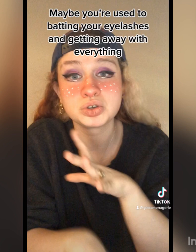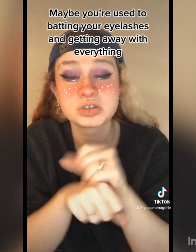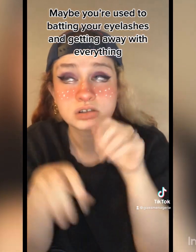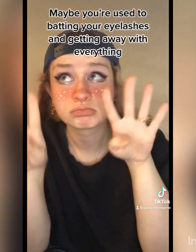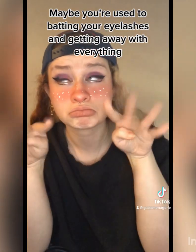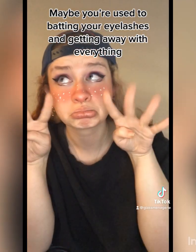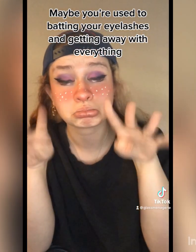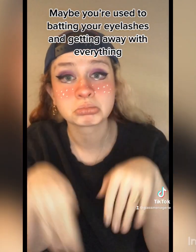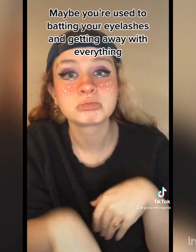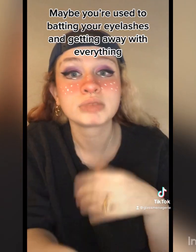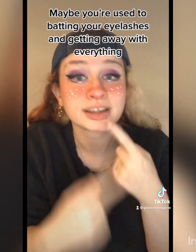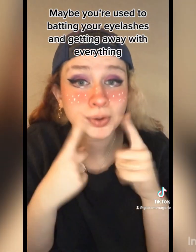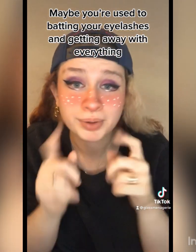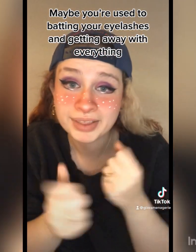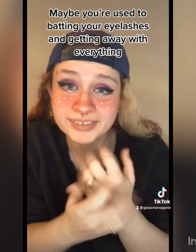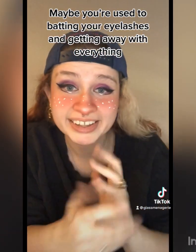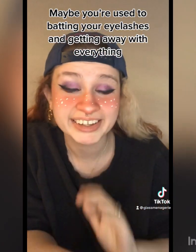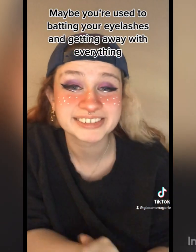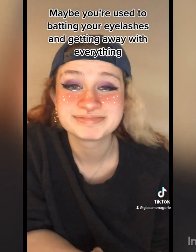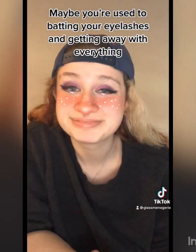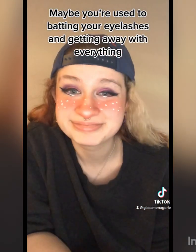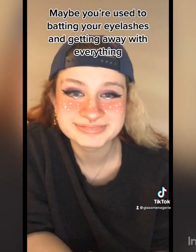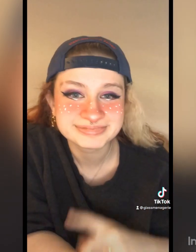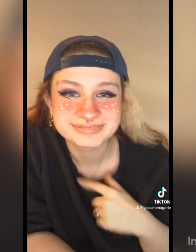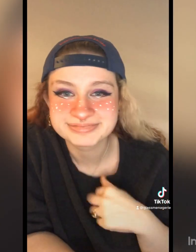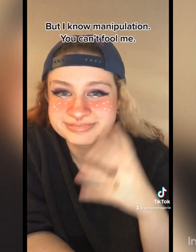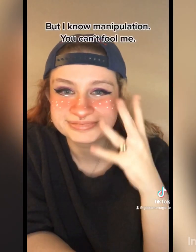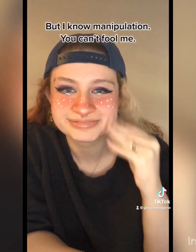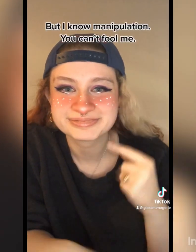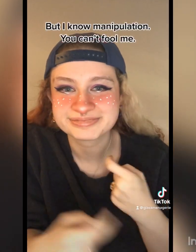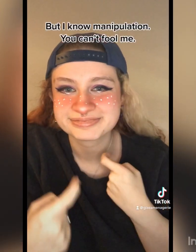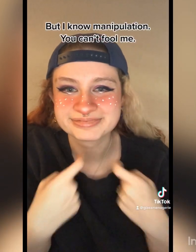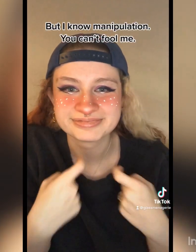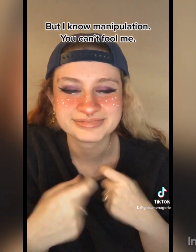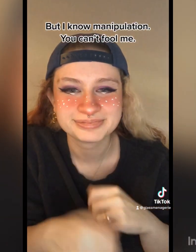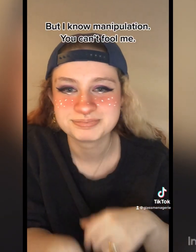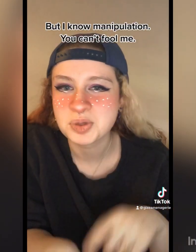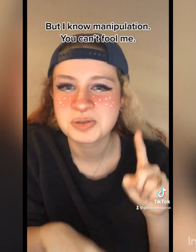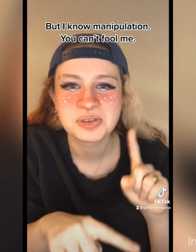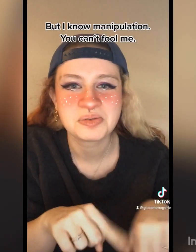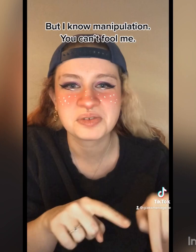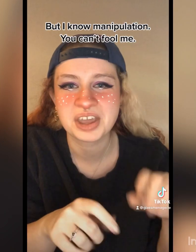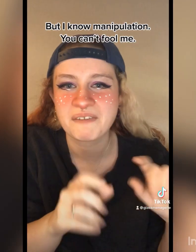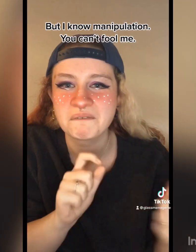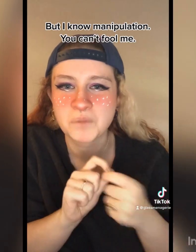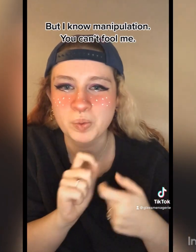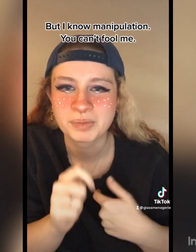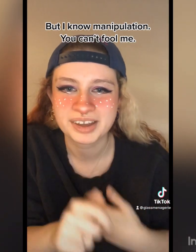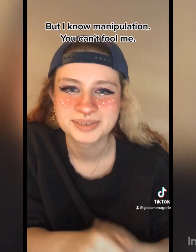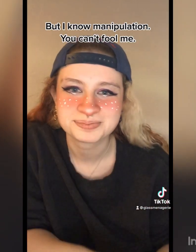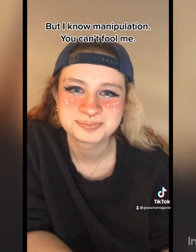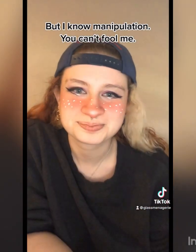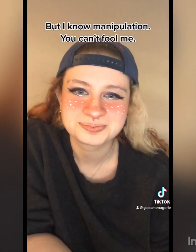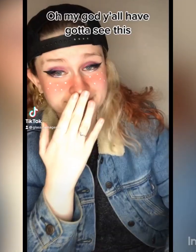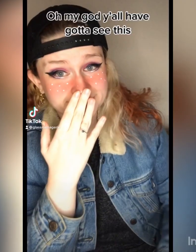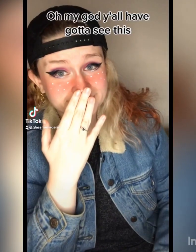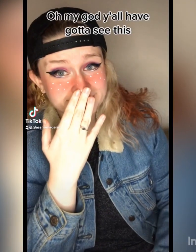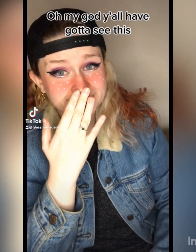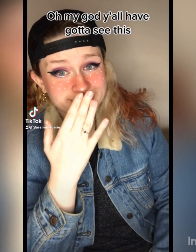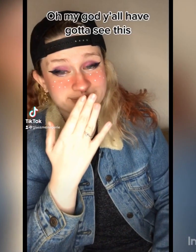Maybe you're used to batting your eyelashes and getting away with everything, but I know manipulation. You can't fool me. Oh